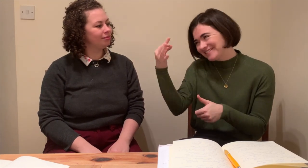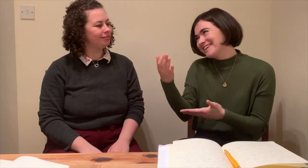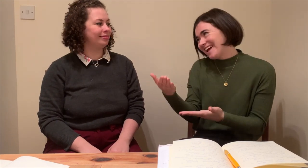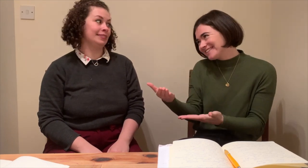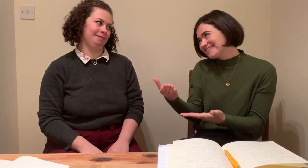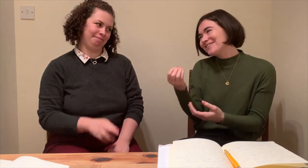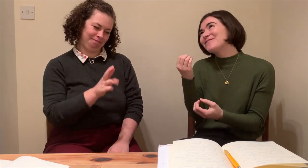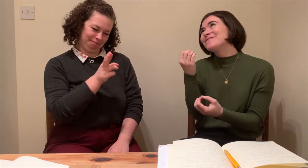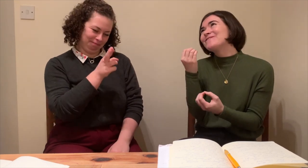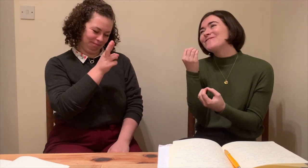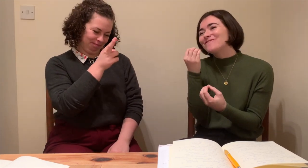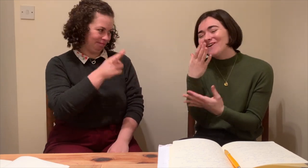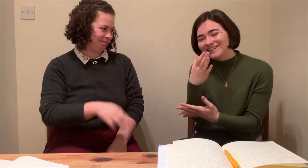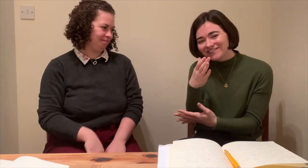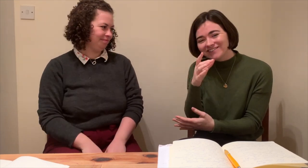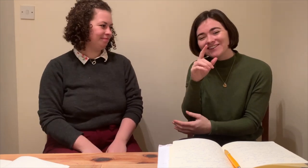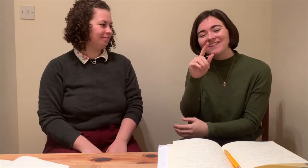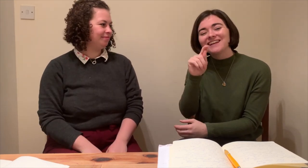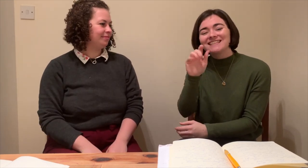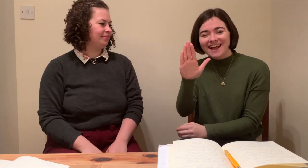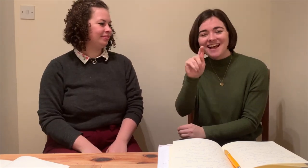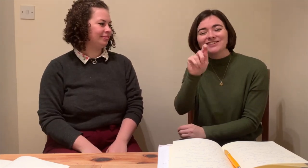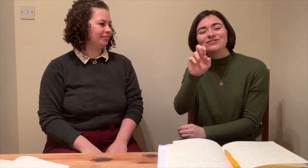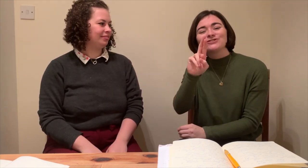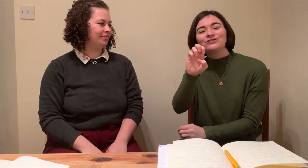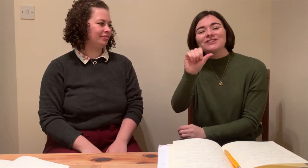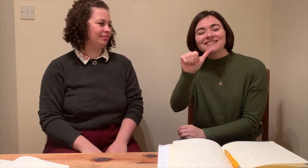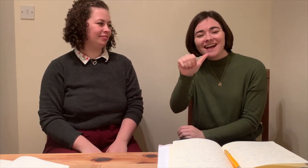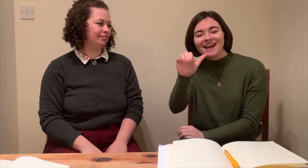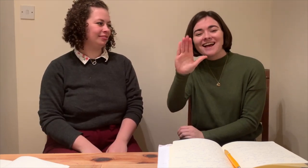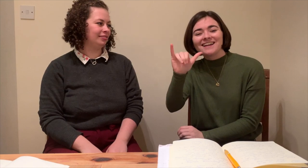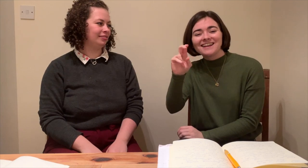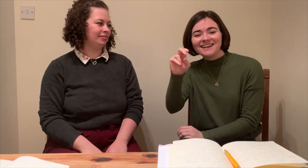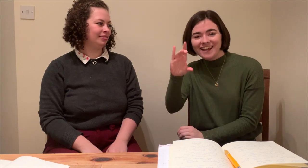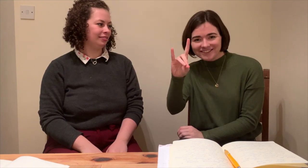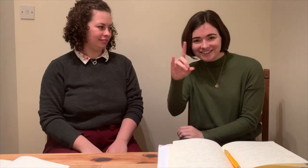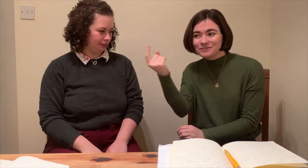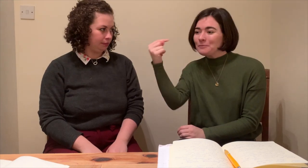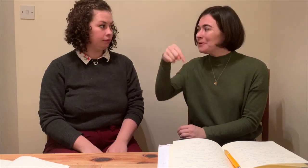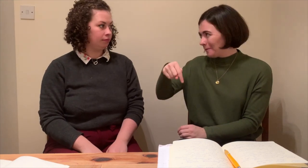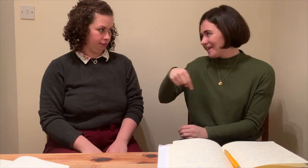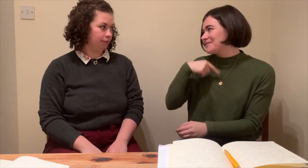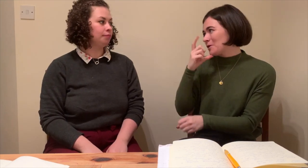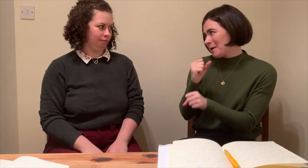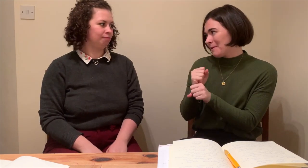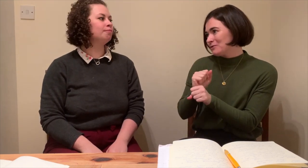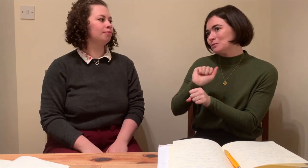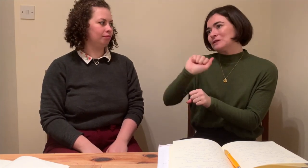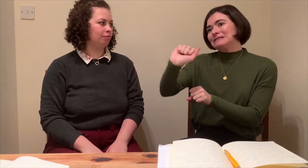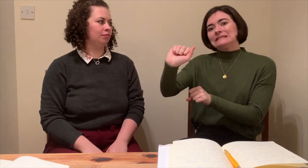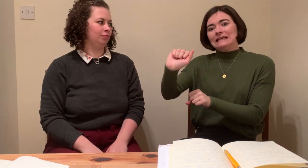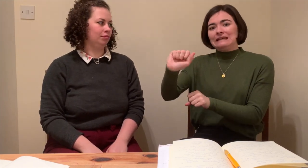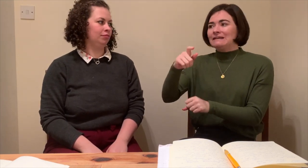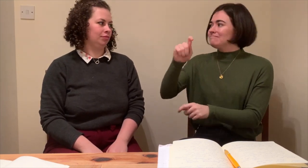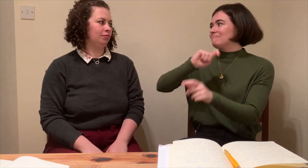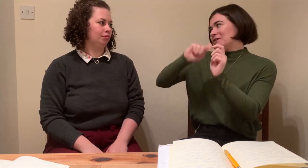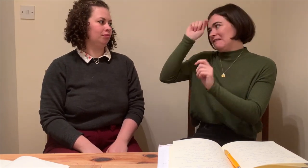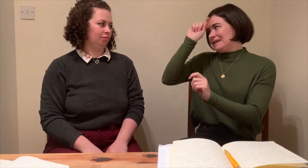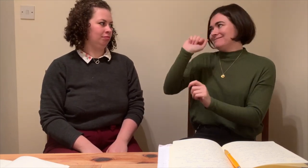Sign Language, and International Sign, I think. But she'll be able to tell us more about it. But first, Romy, what do we think deaf interpreting is?